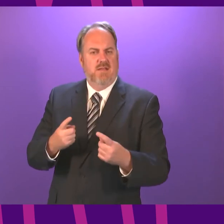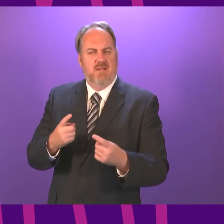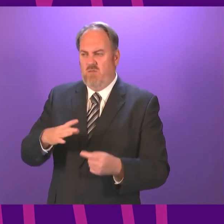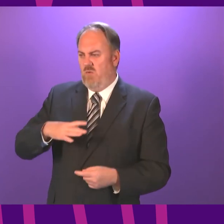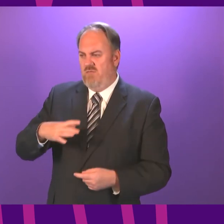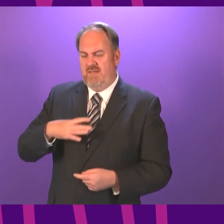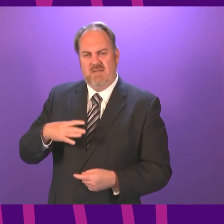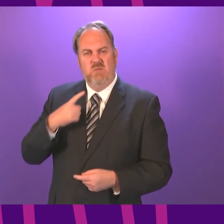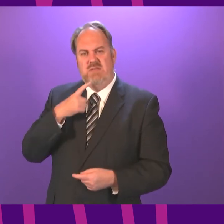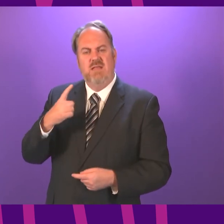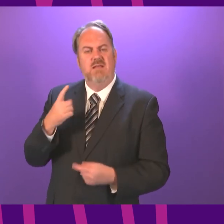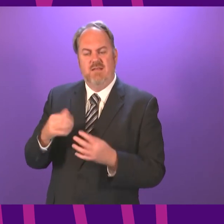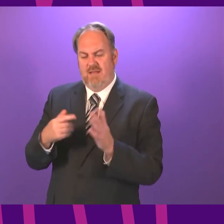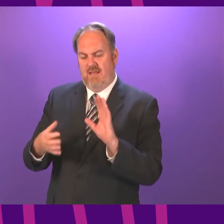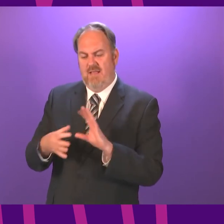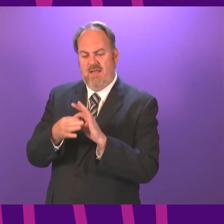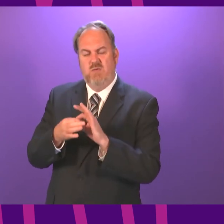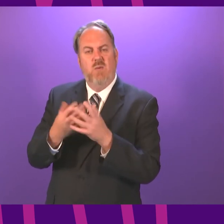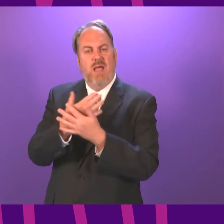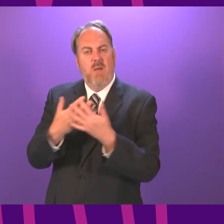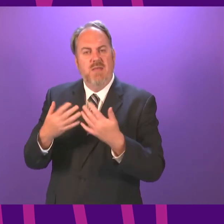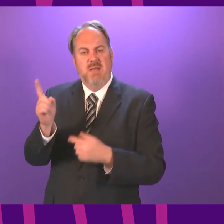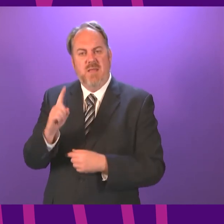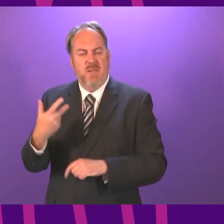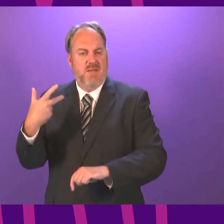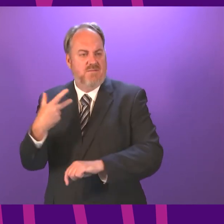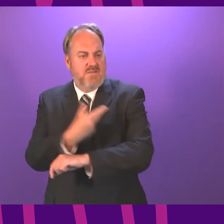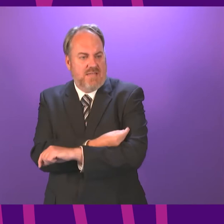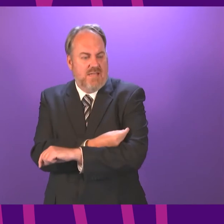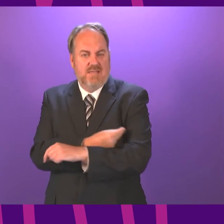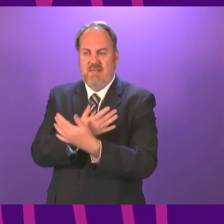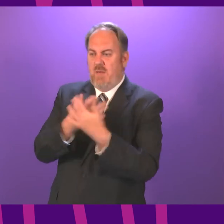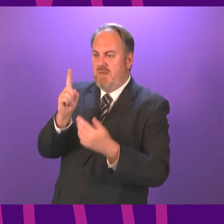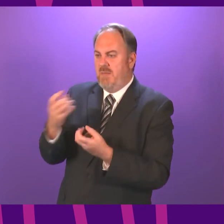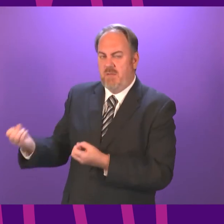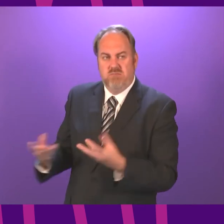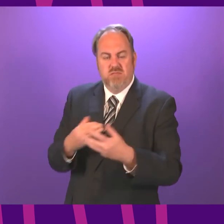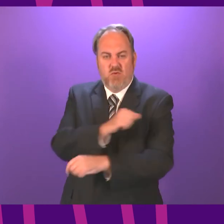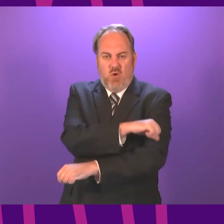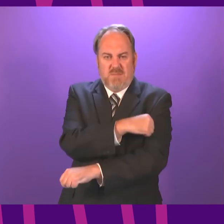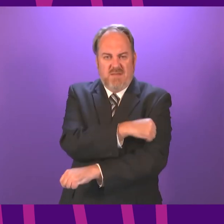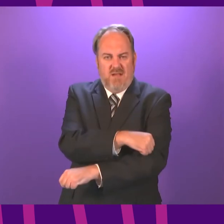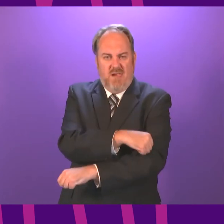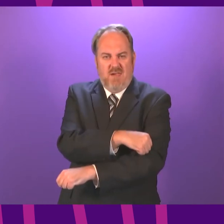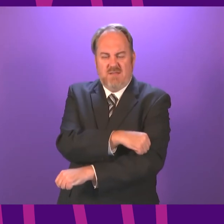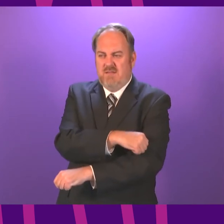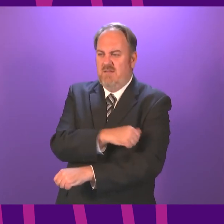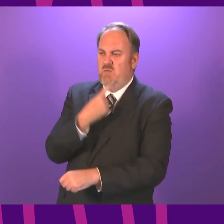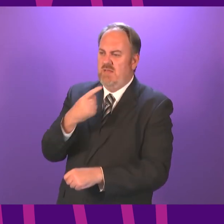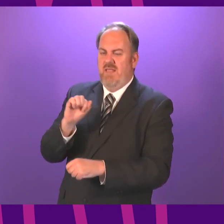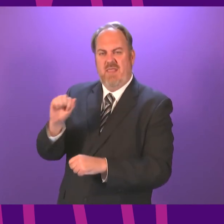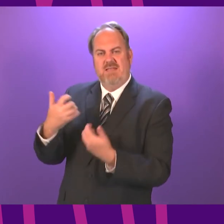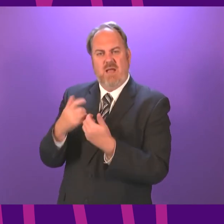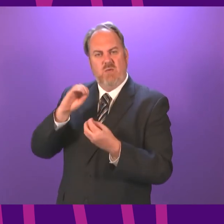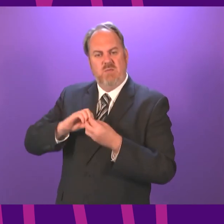based on vaccination levels and hospitalisation levels which is contrary to what Nicola Sturgeon suggested that abandoned